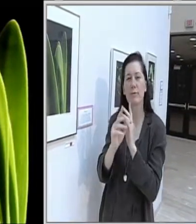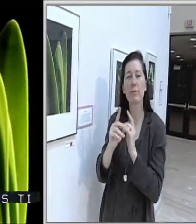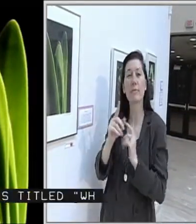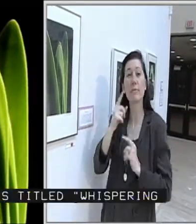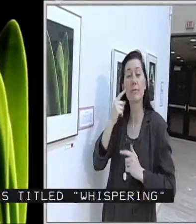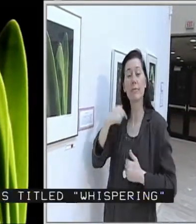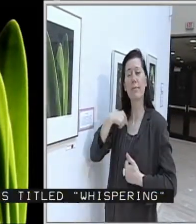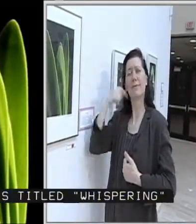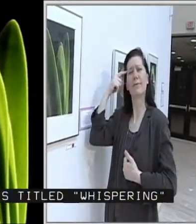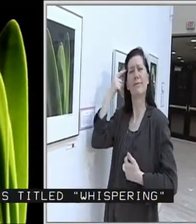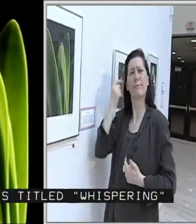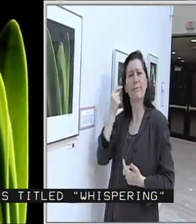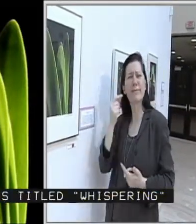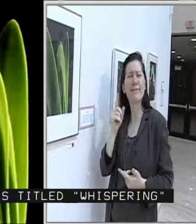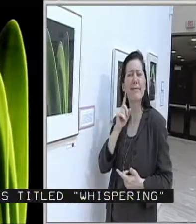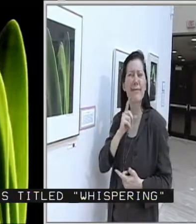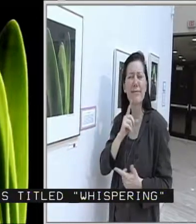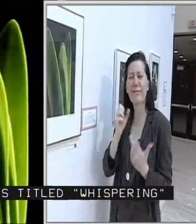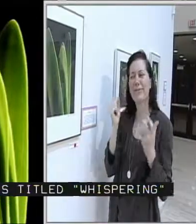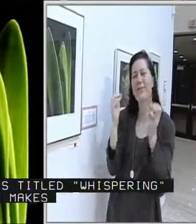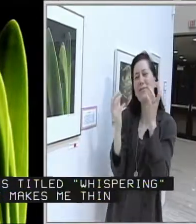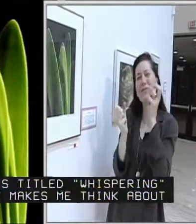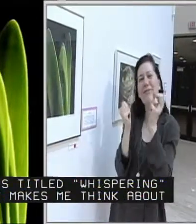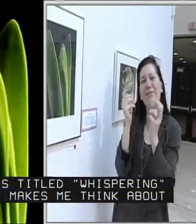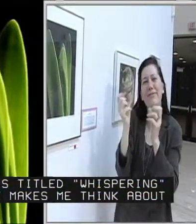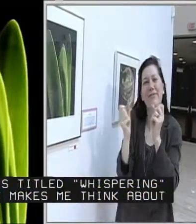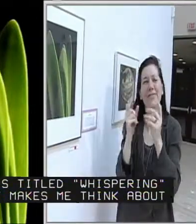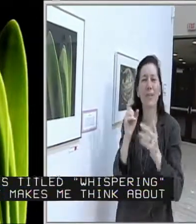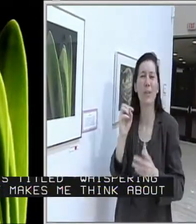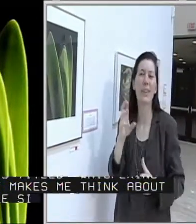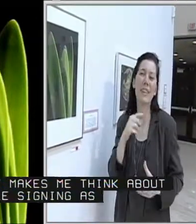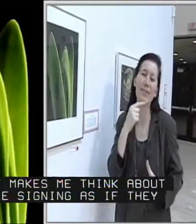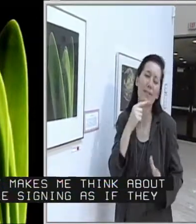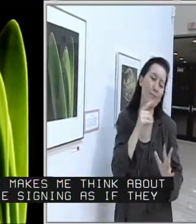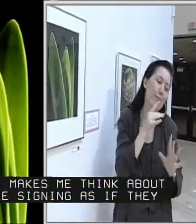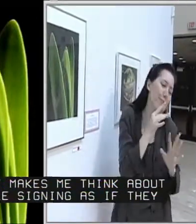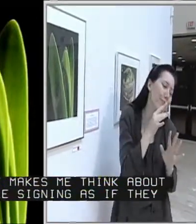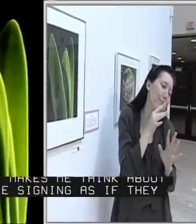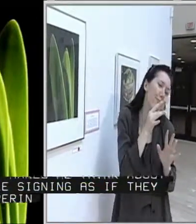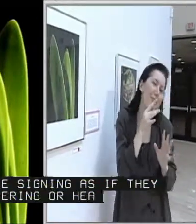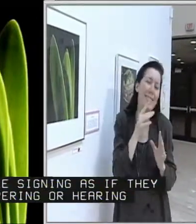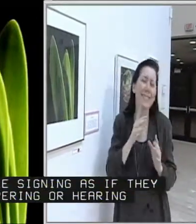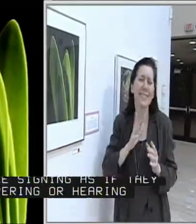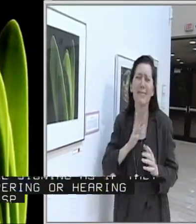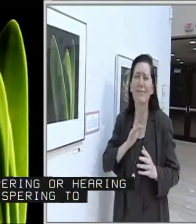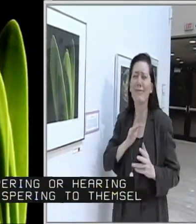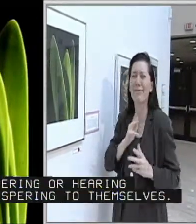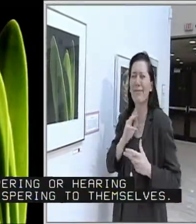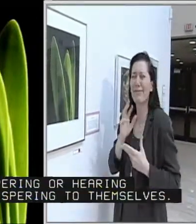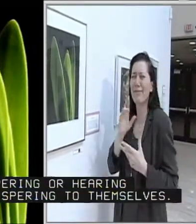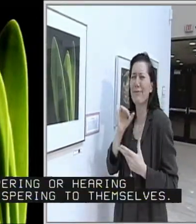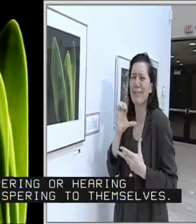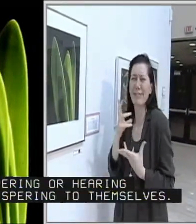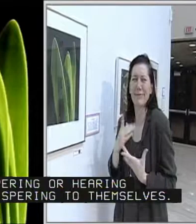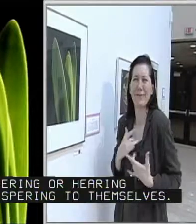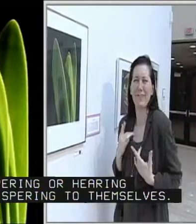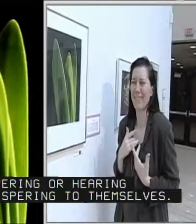And this is titled whispering. Because it makes me think about deaf people signing as if they're whispering or hearing people whispering to themselves.